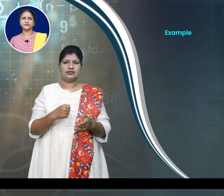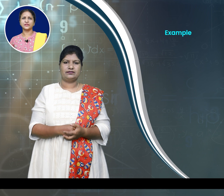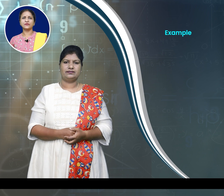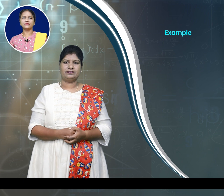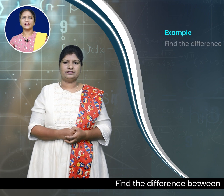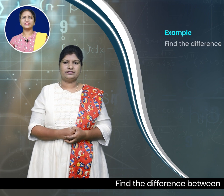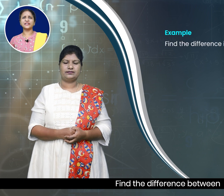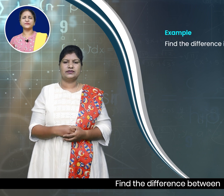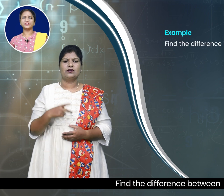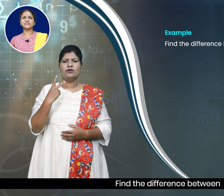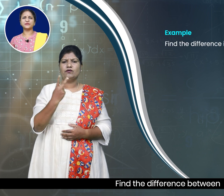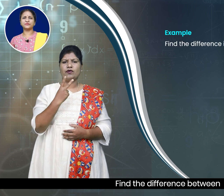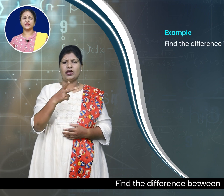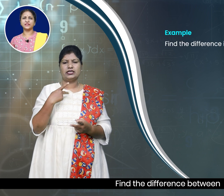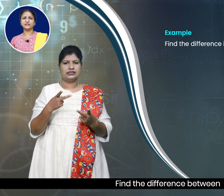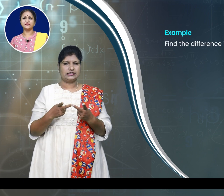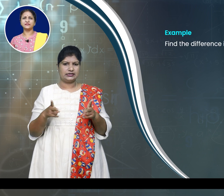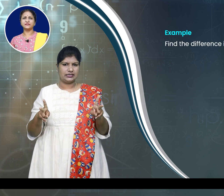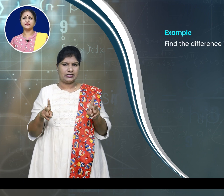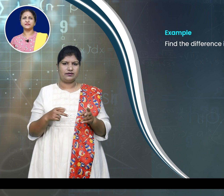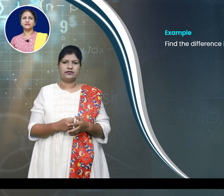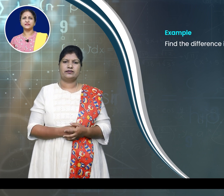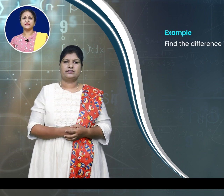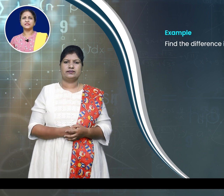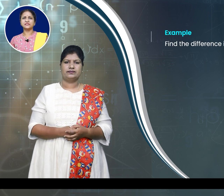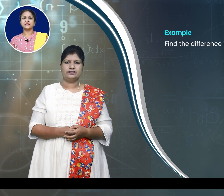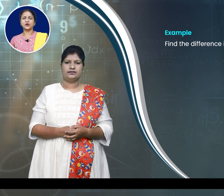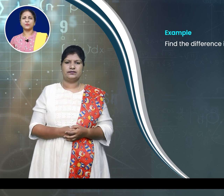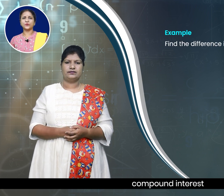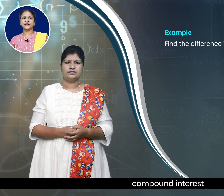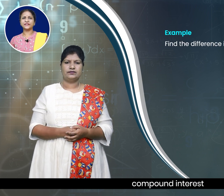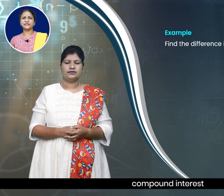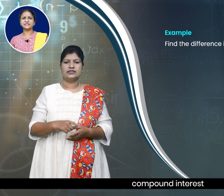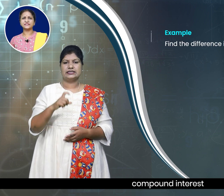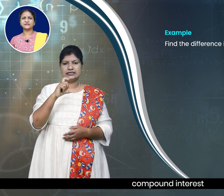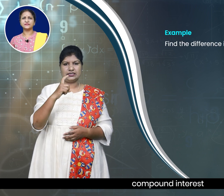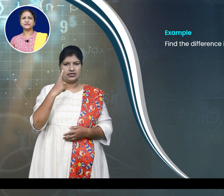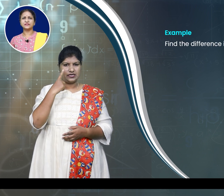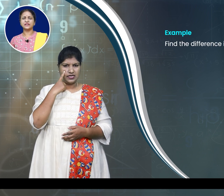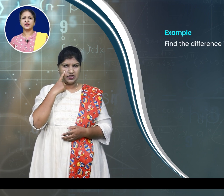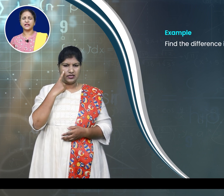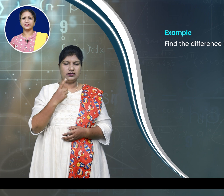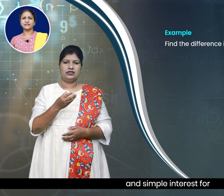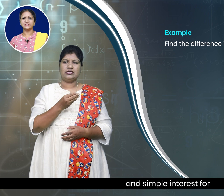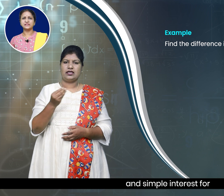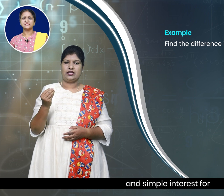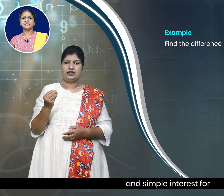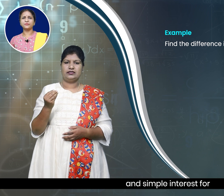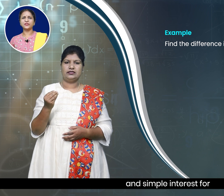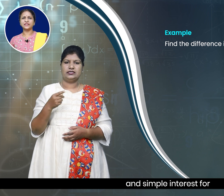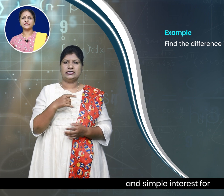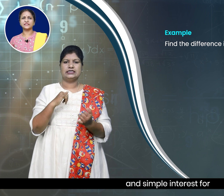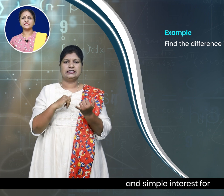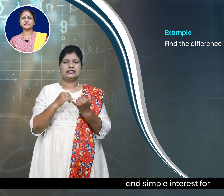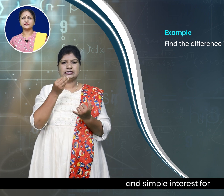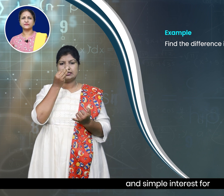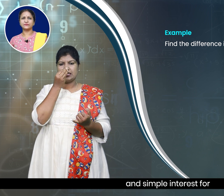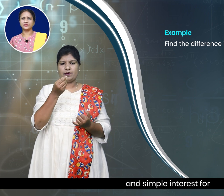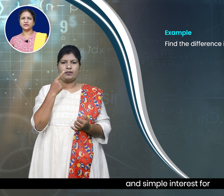Find the difference between compound interest and simple interest for